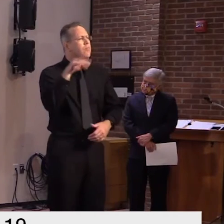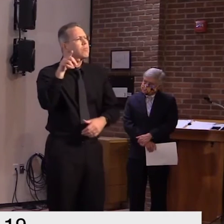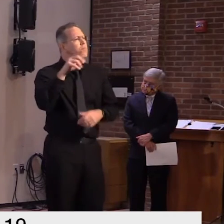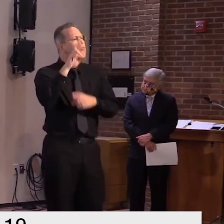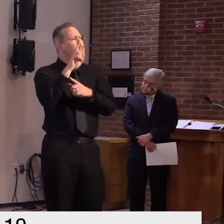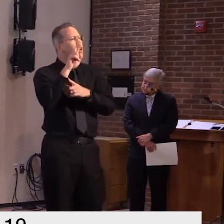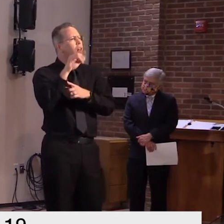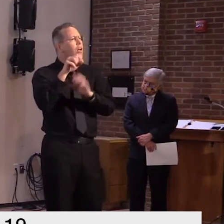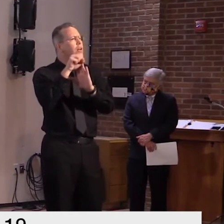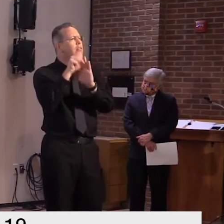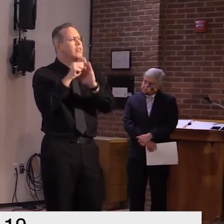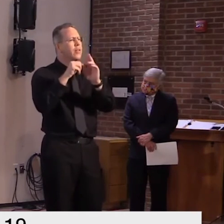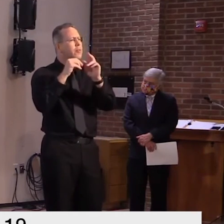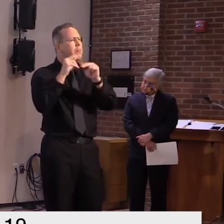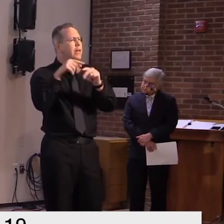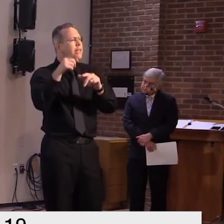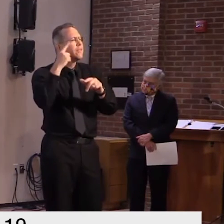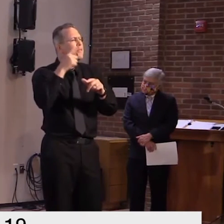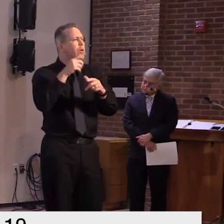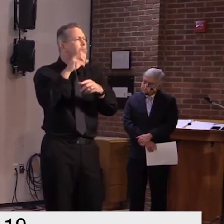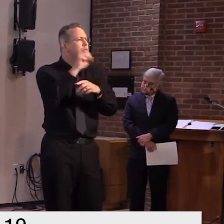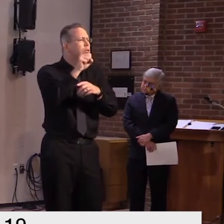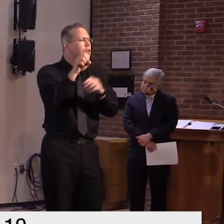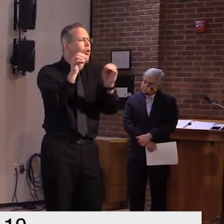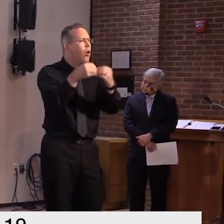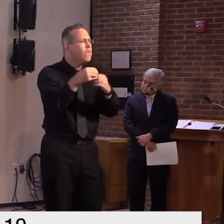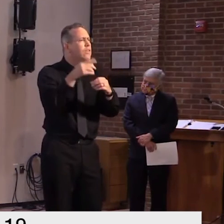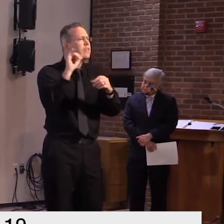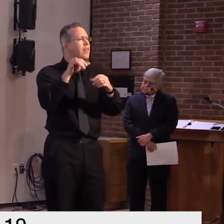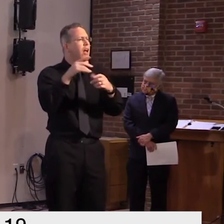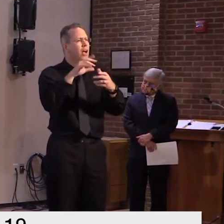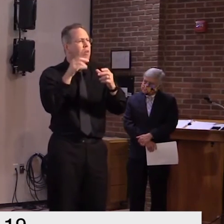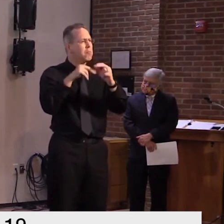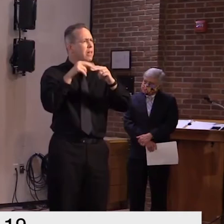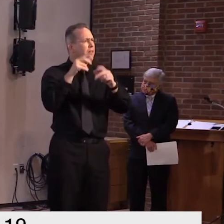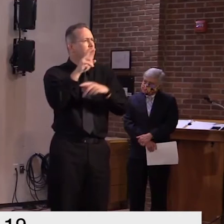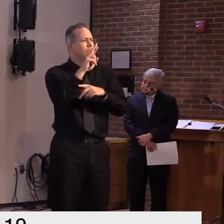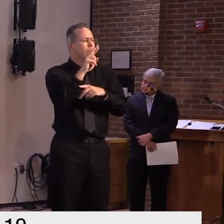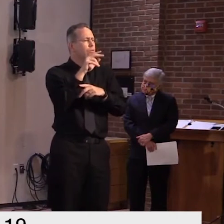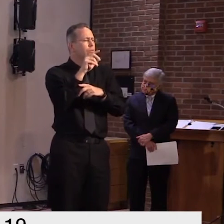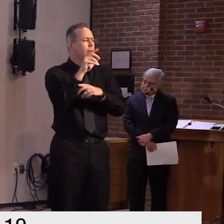vermont was the bloomer building the only one where no monitoring was